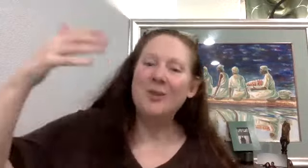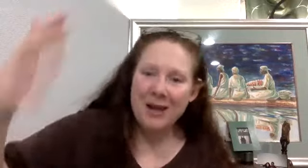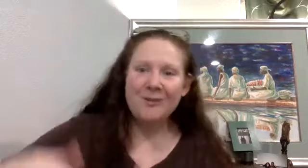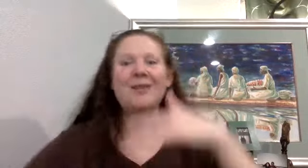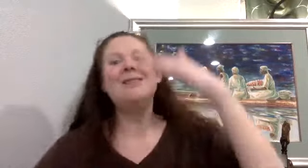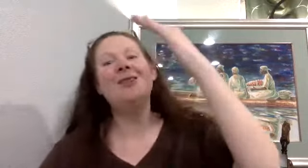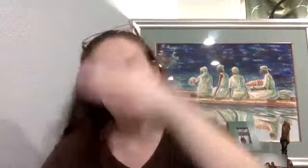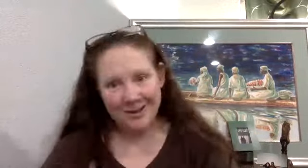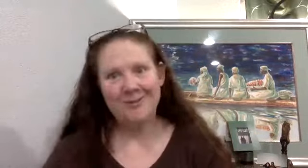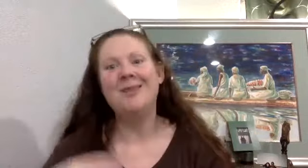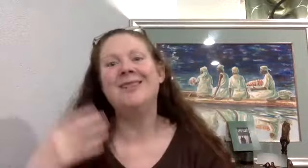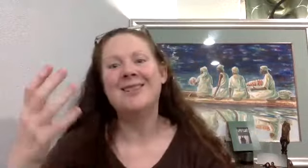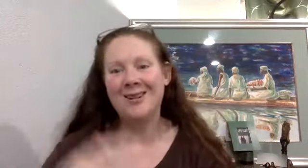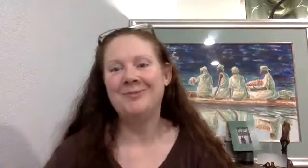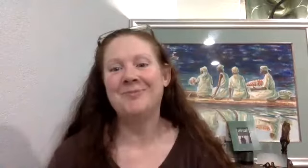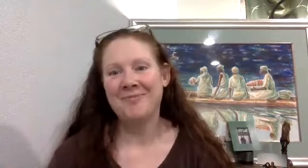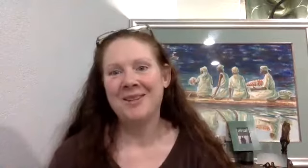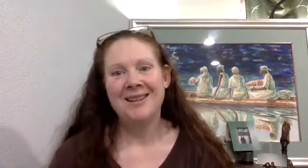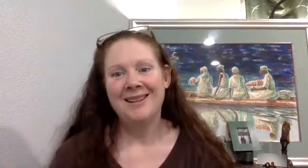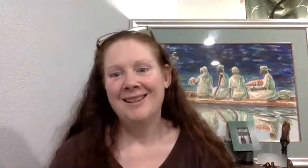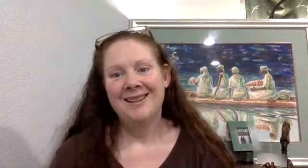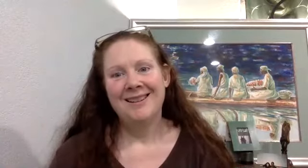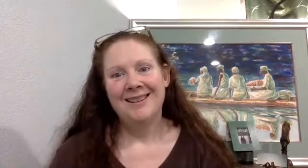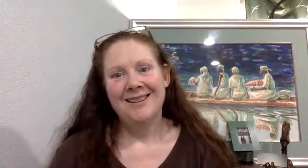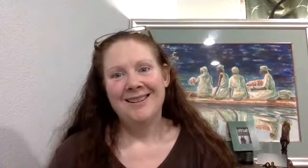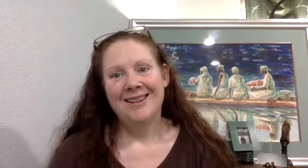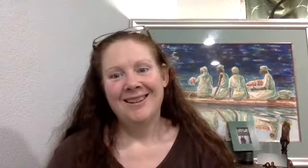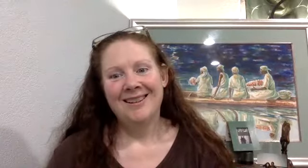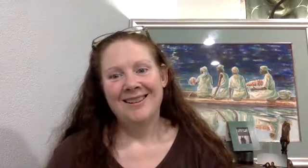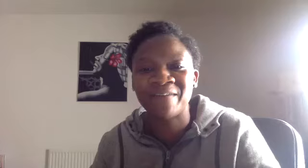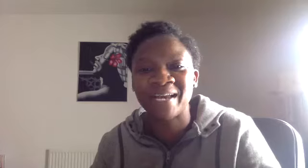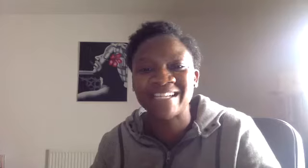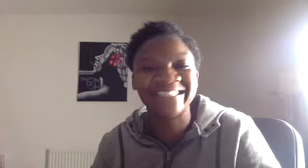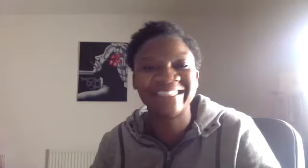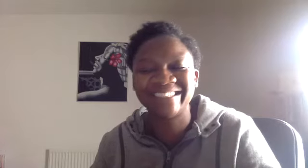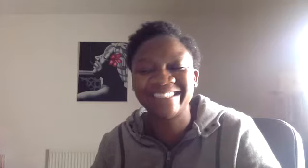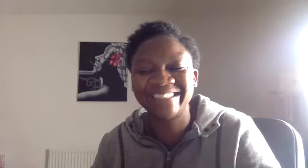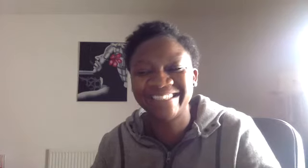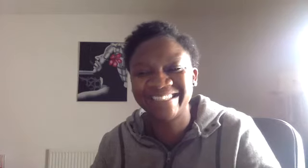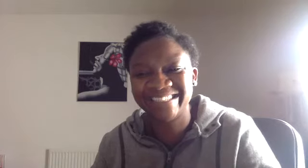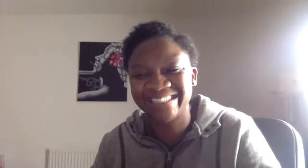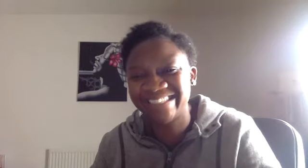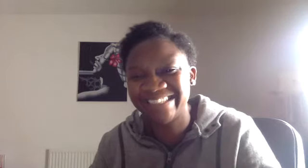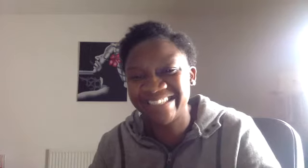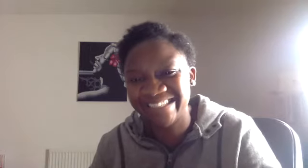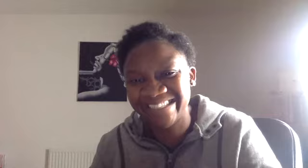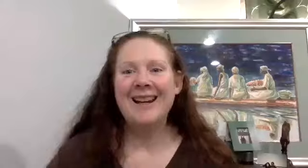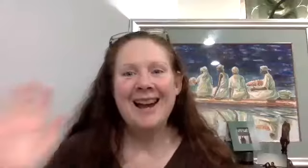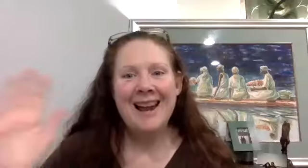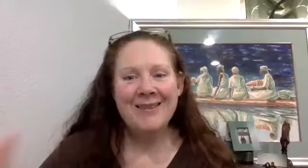your mental fitness and your physical fitness. So thank you for having me. So lovely to know you really, really. And